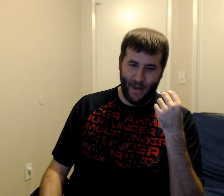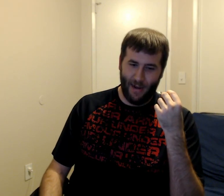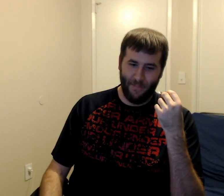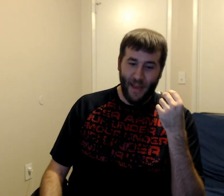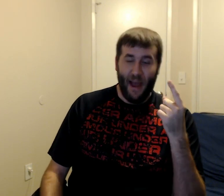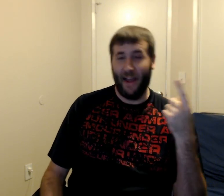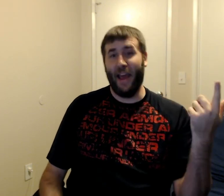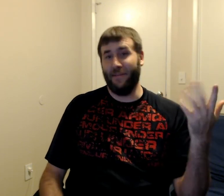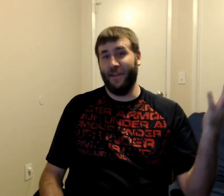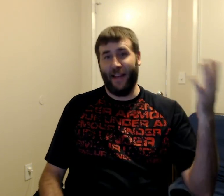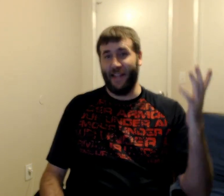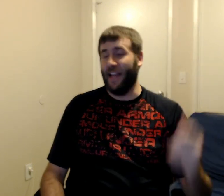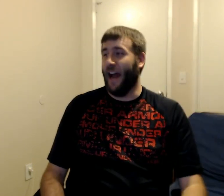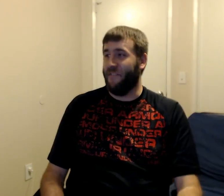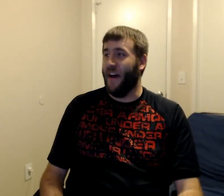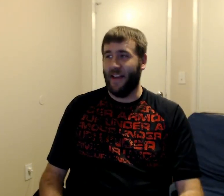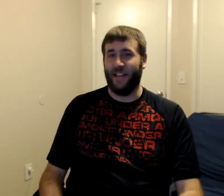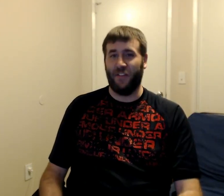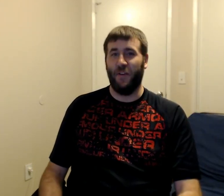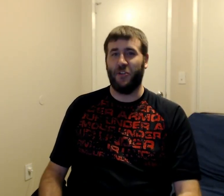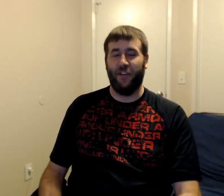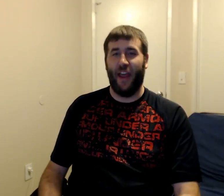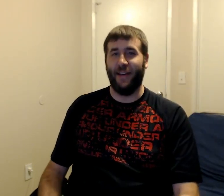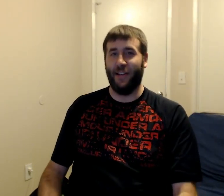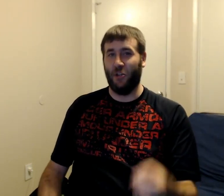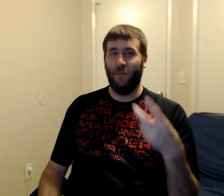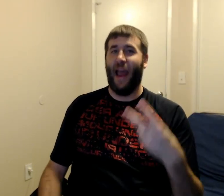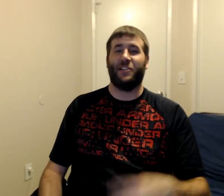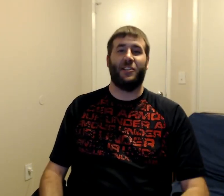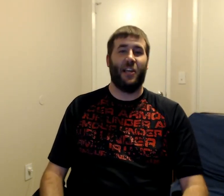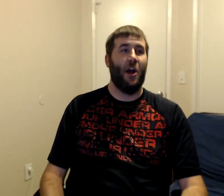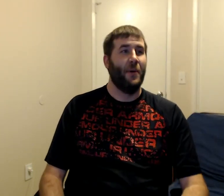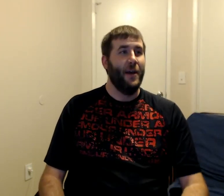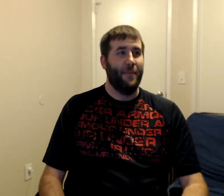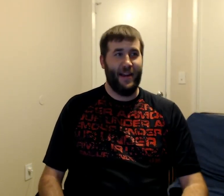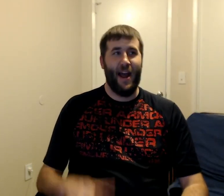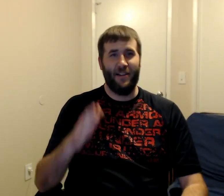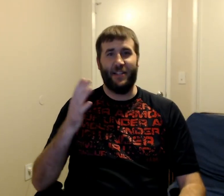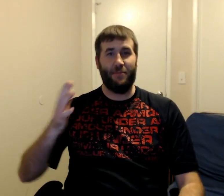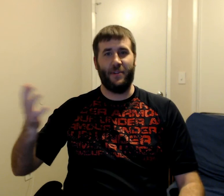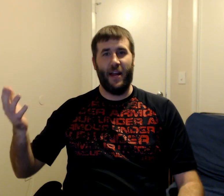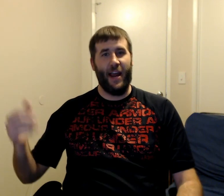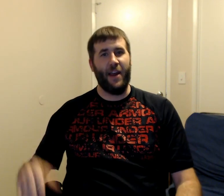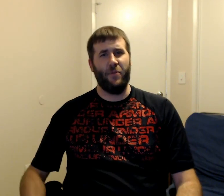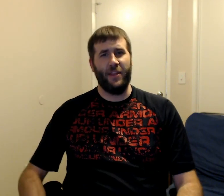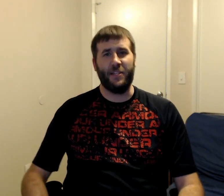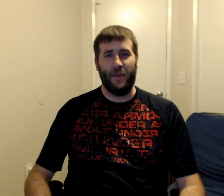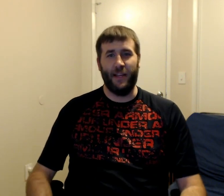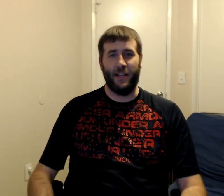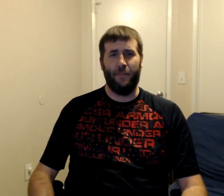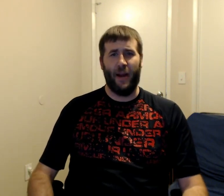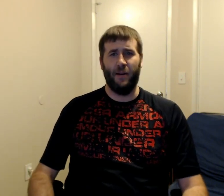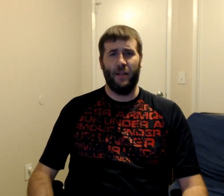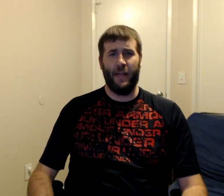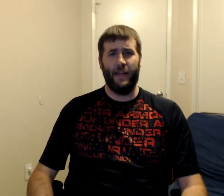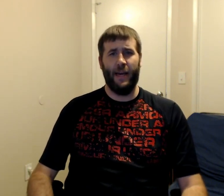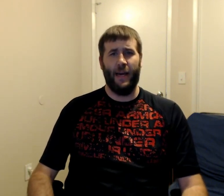Um... Again, like I said, I felt like this feud should have ended two matches ago. But now it's gonna end with this because apparently, uh...